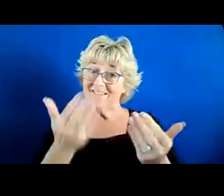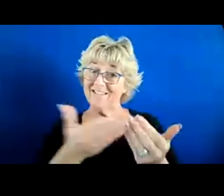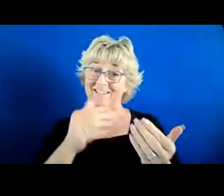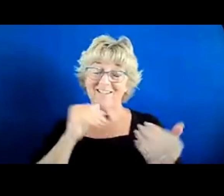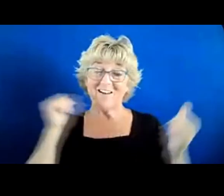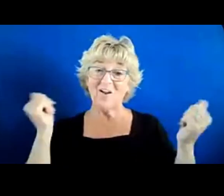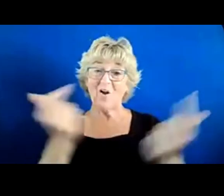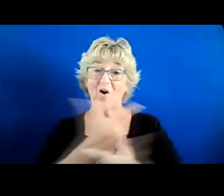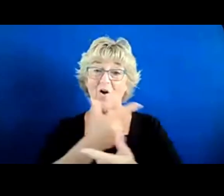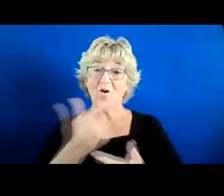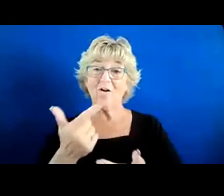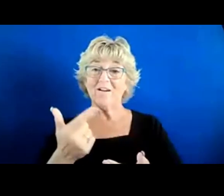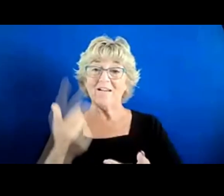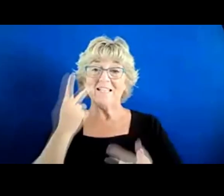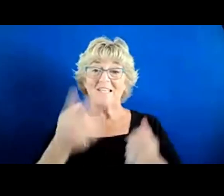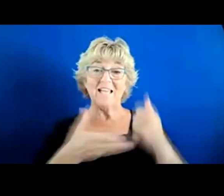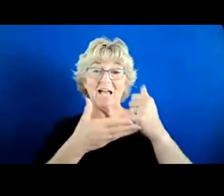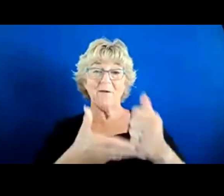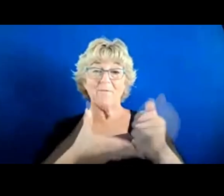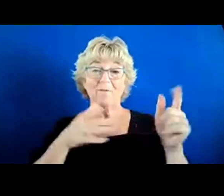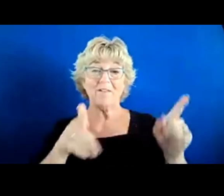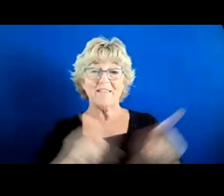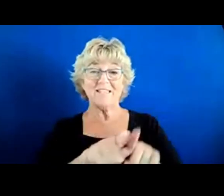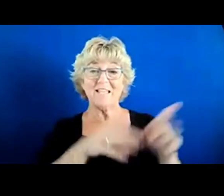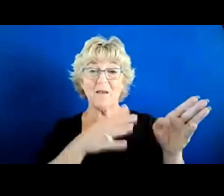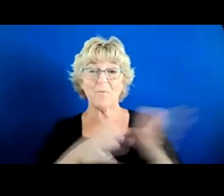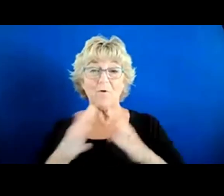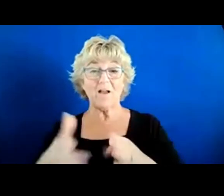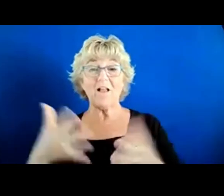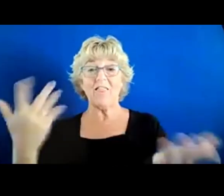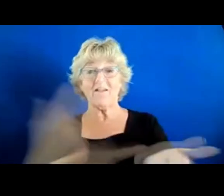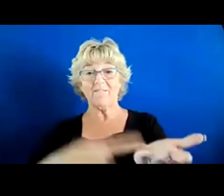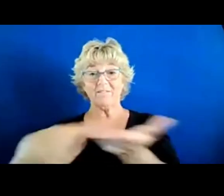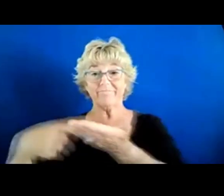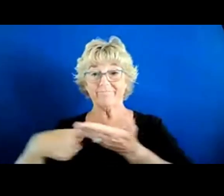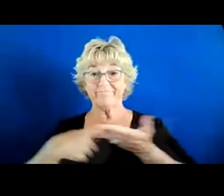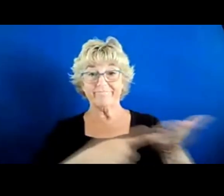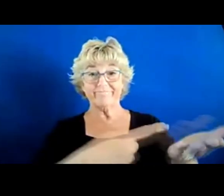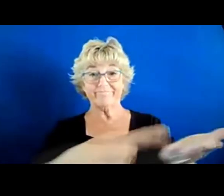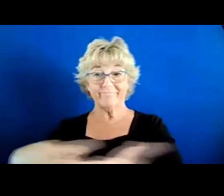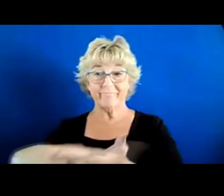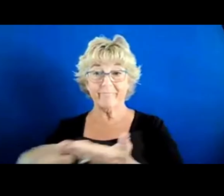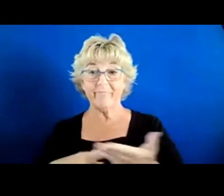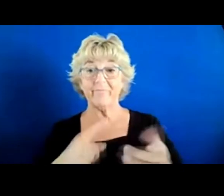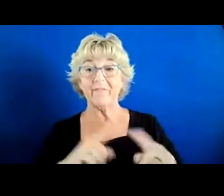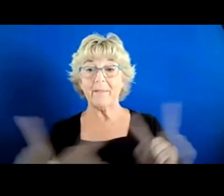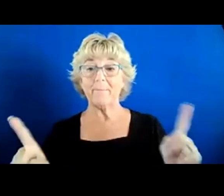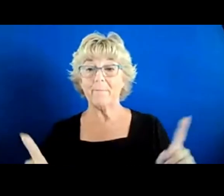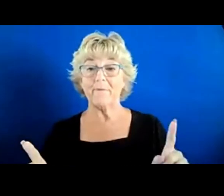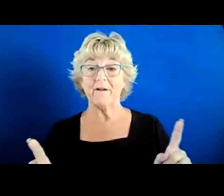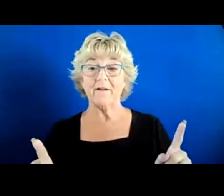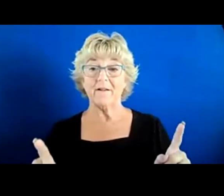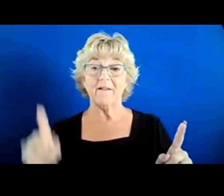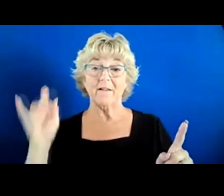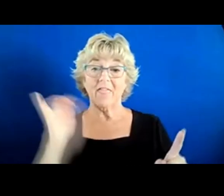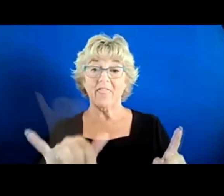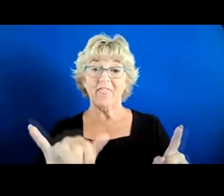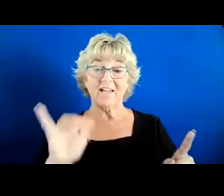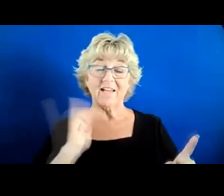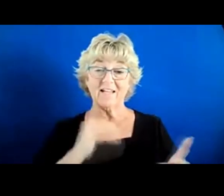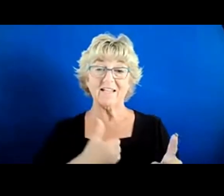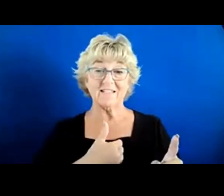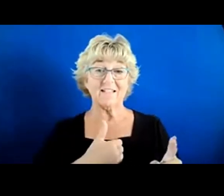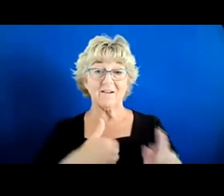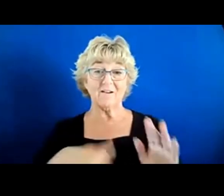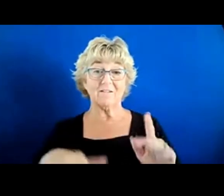everyone always sees being helpful in the same way. So, we have a lot of dialogues about it in the organization. But that's our driving